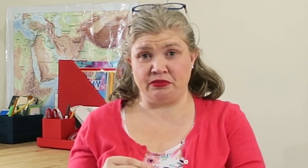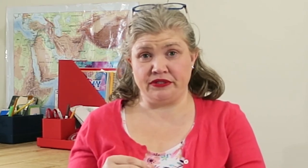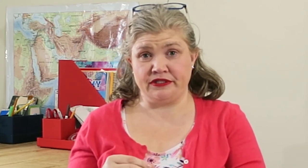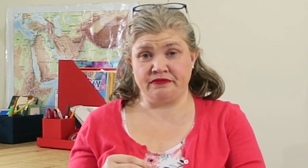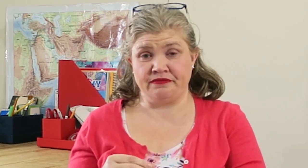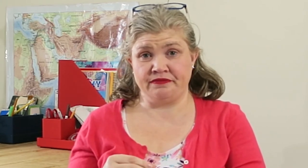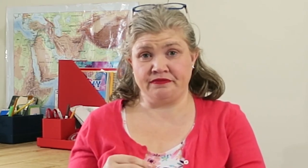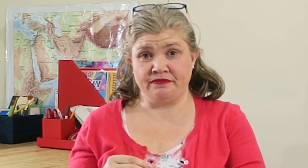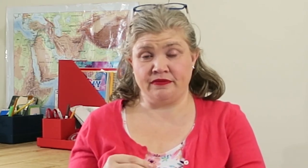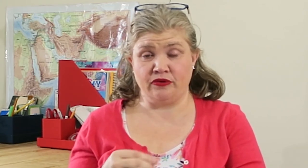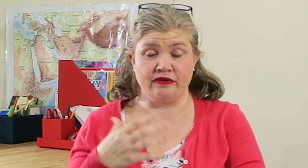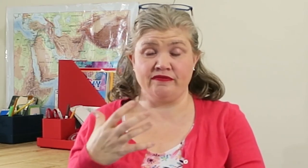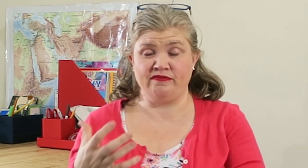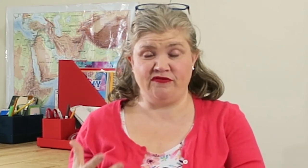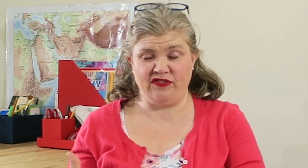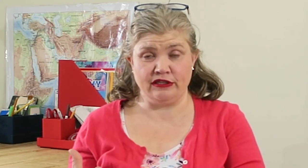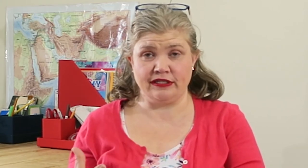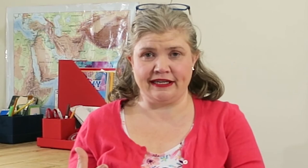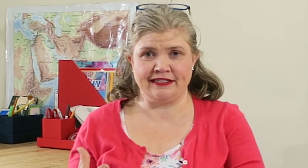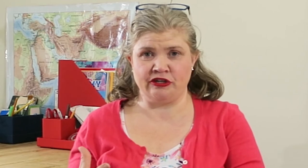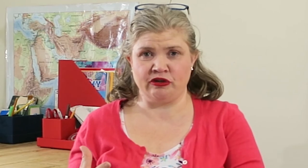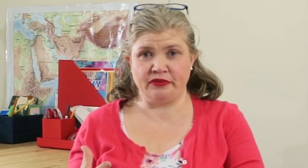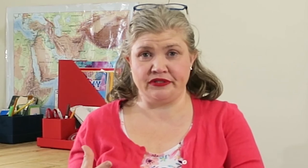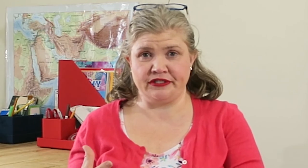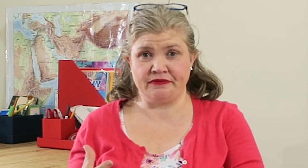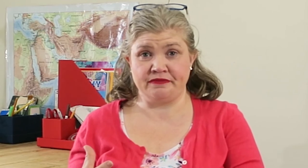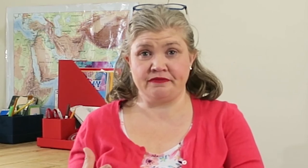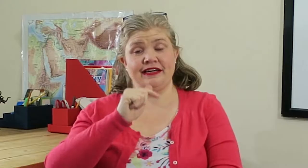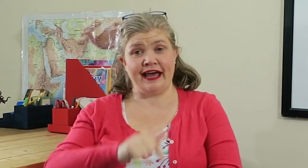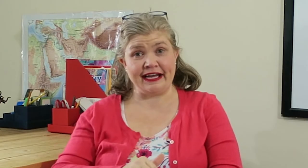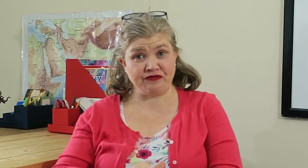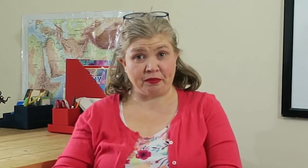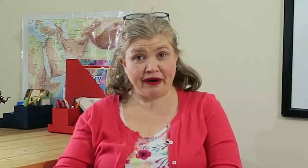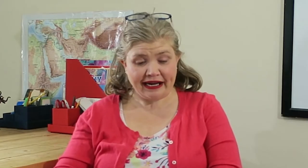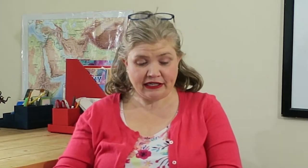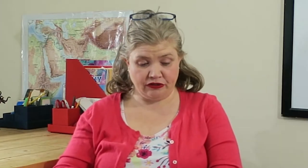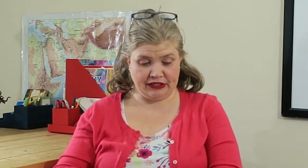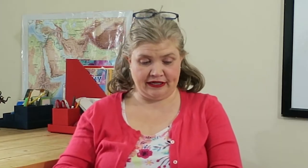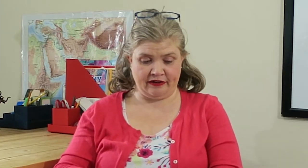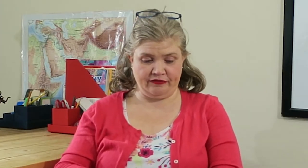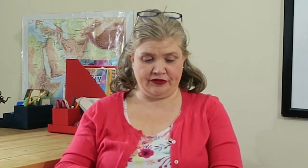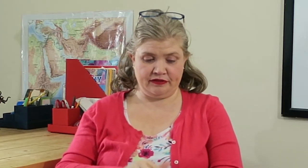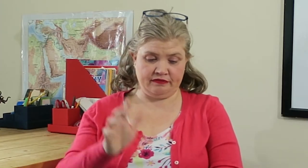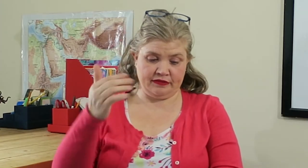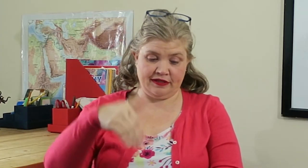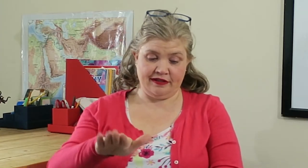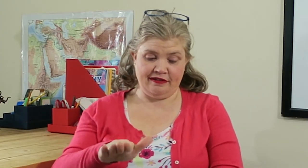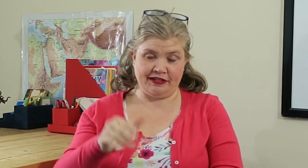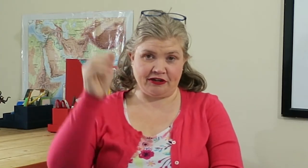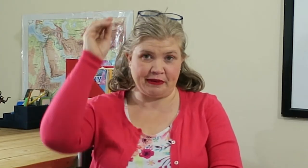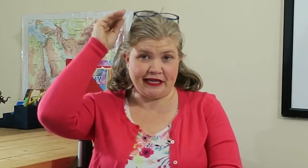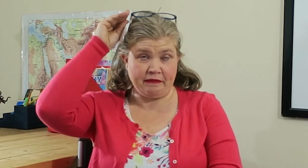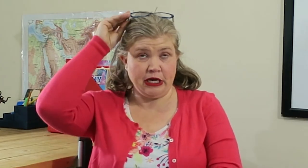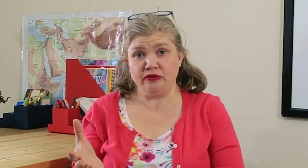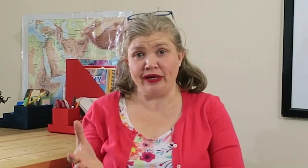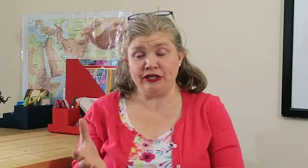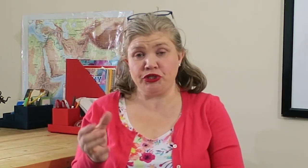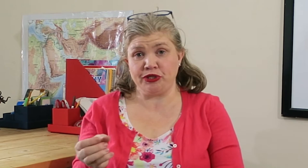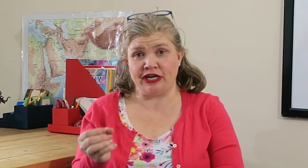crumples or feels like it's in crumples. As for practical stuff, let's talk about that. What can you switch